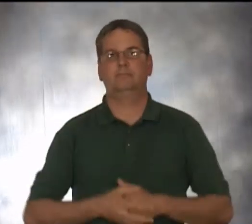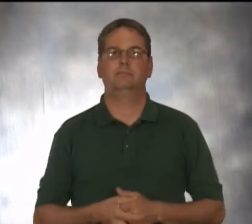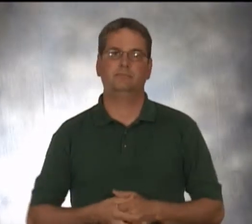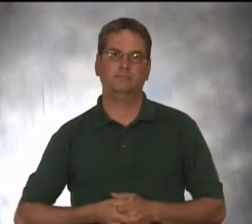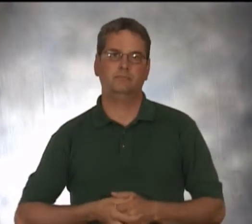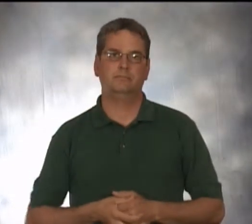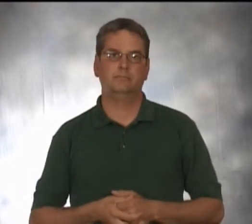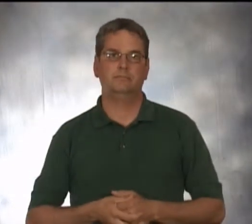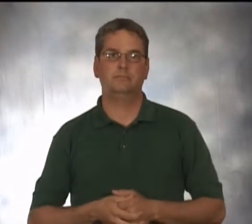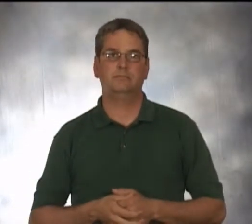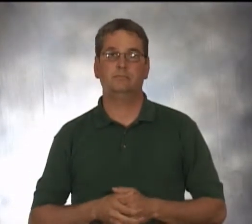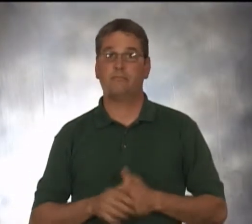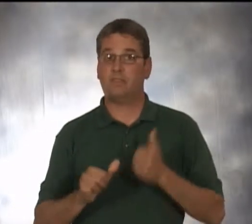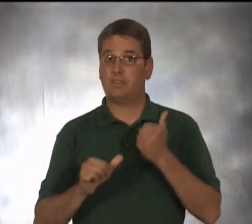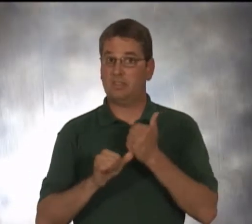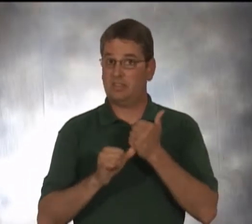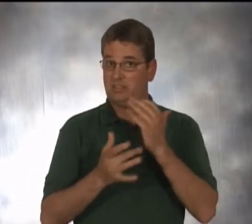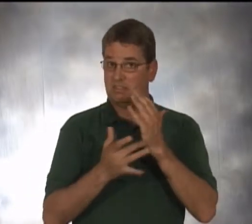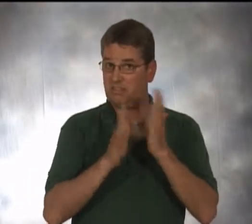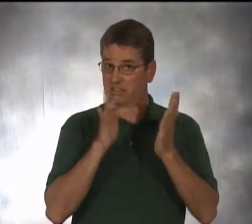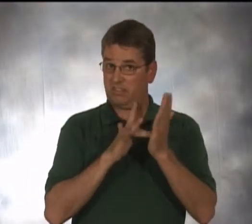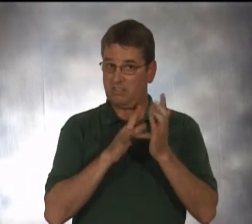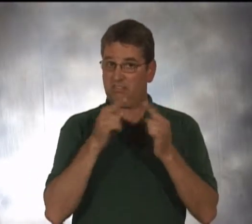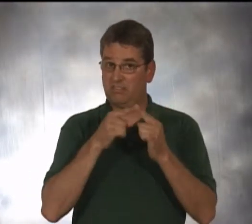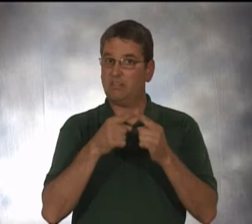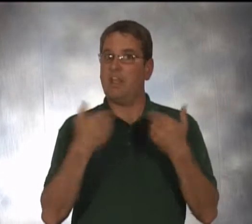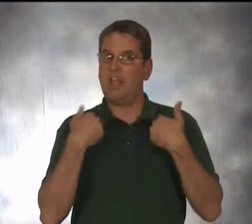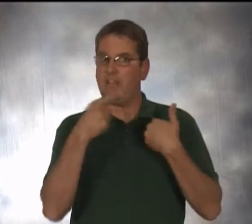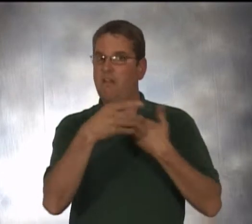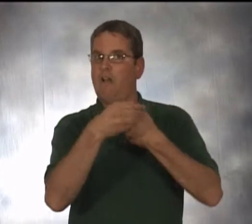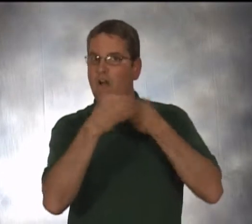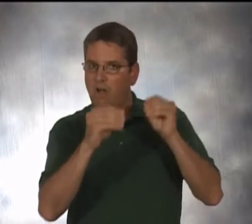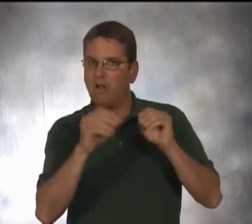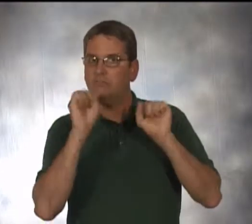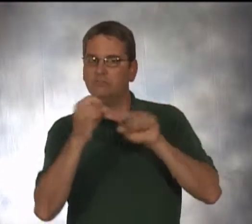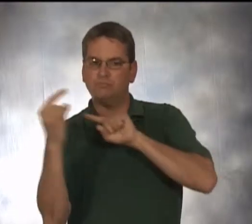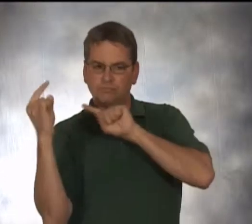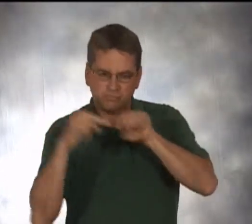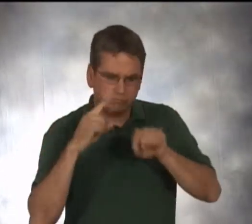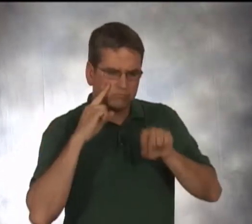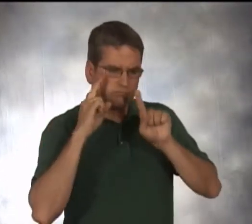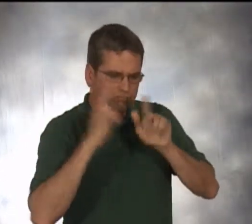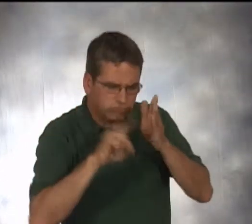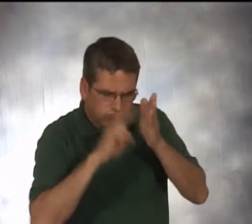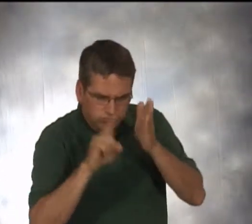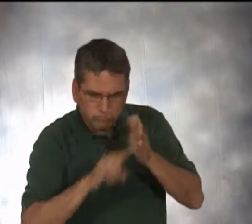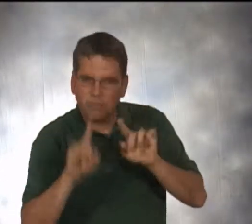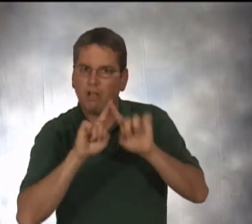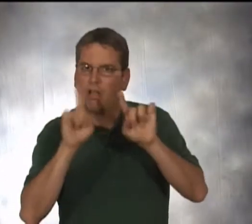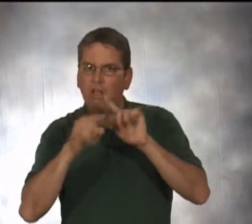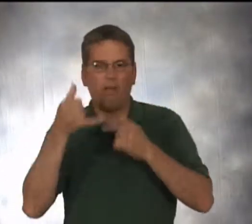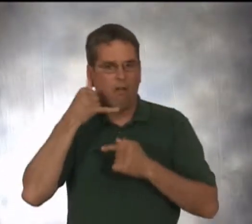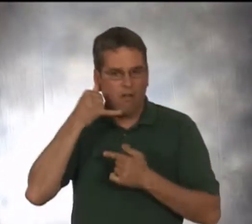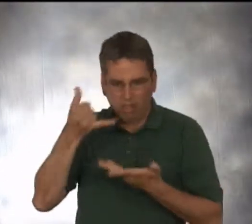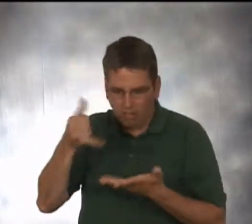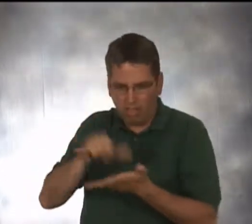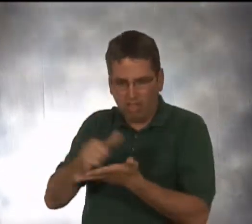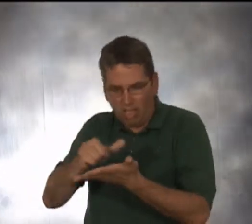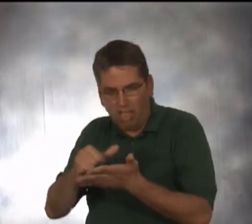assistive technology center where people with hearing loss can see and try various telephones, listening systems, and